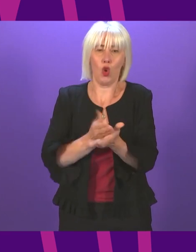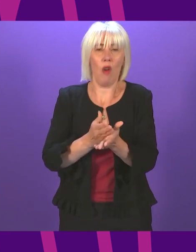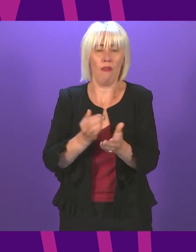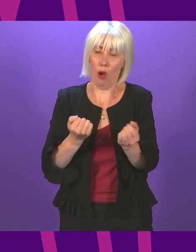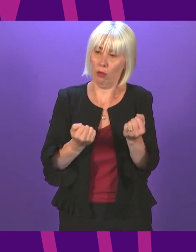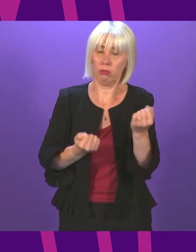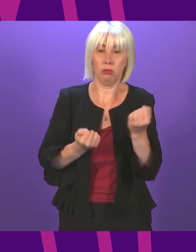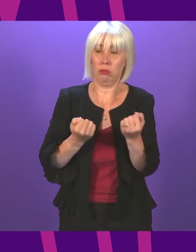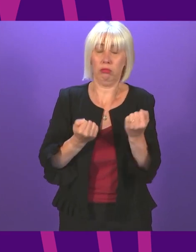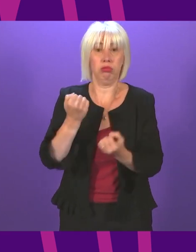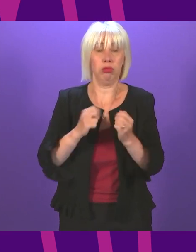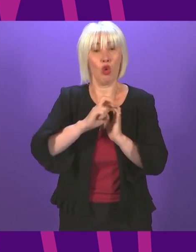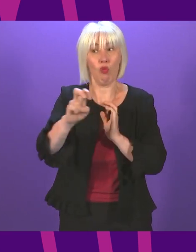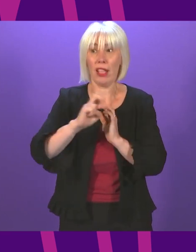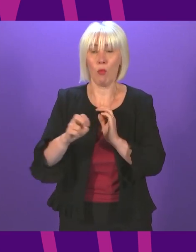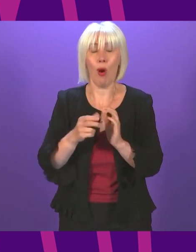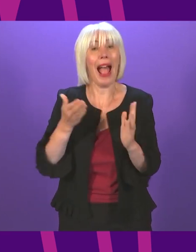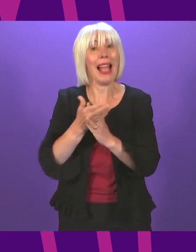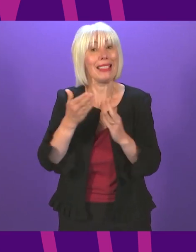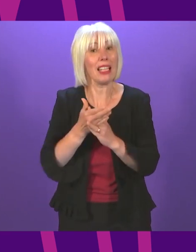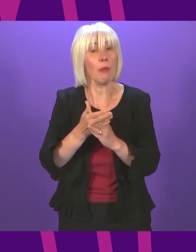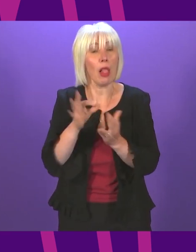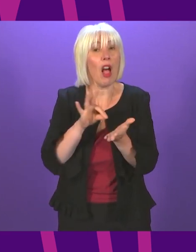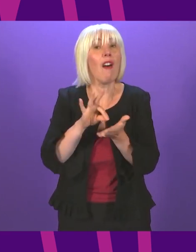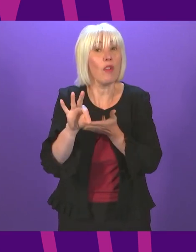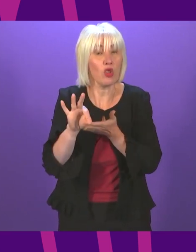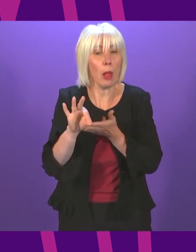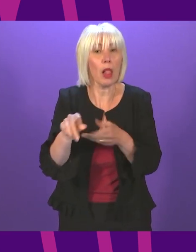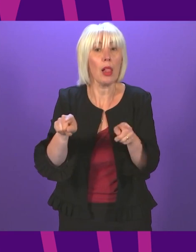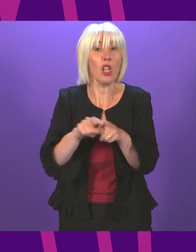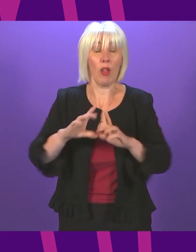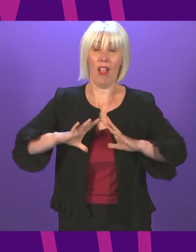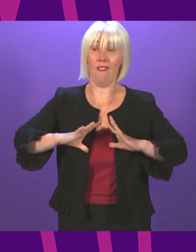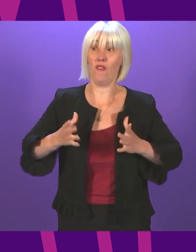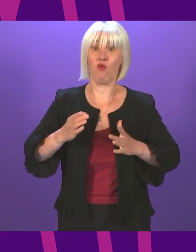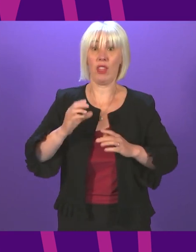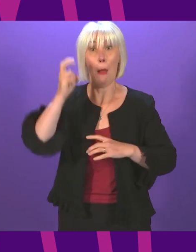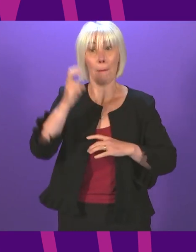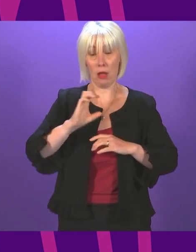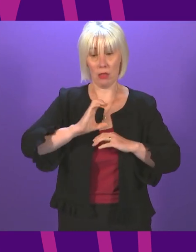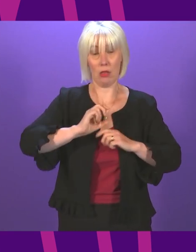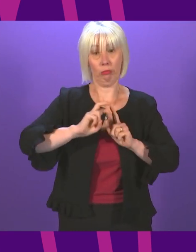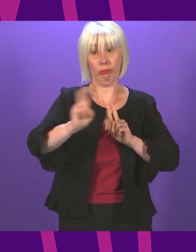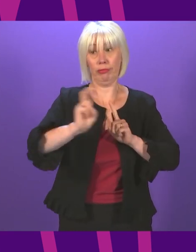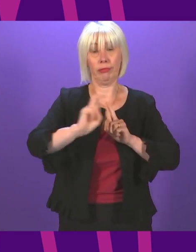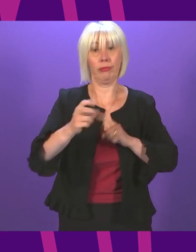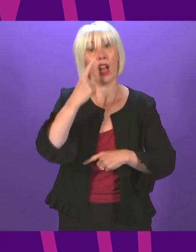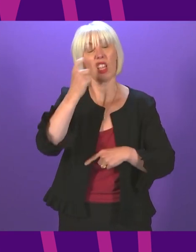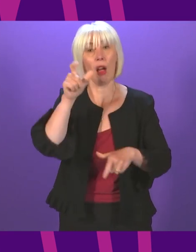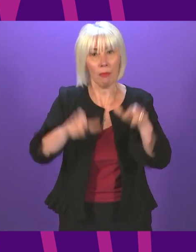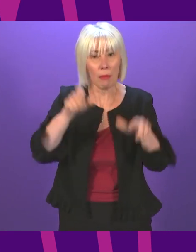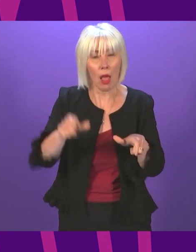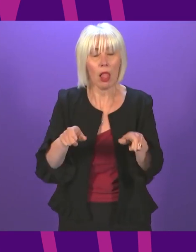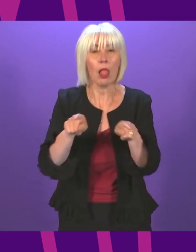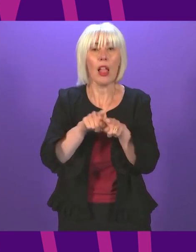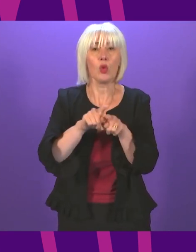to free bus travel for young people, for example. And we will, of course, bring ScotRail into public ownership. All of these measures